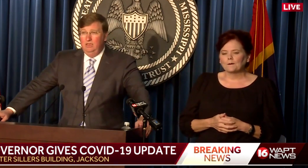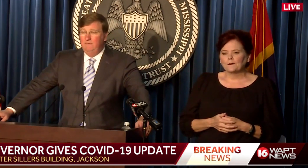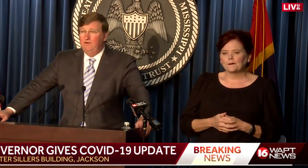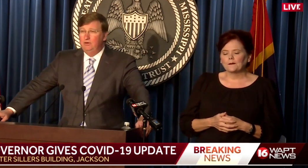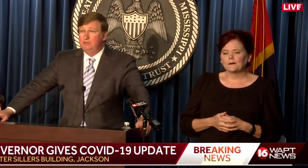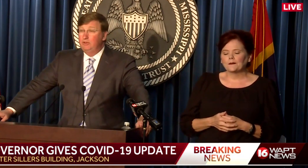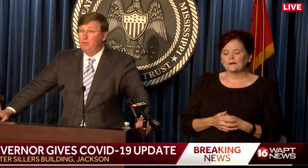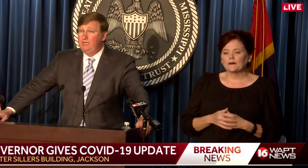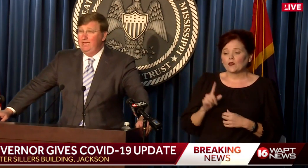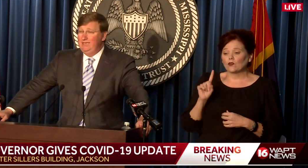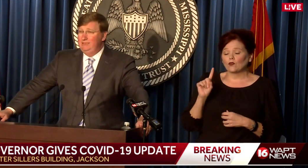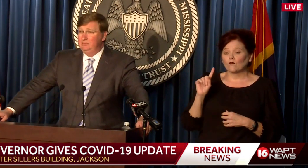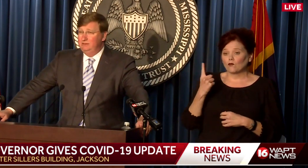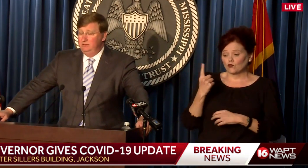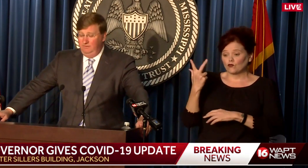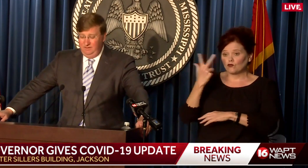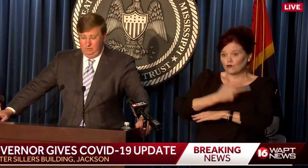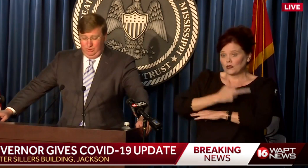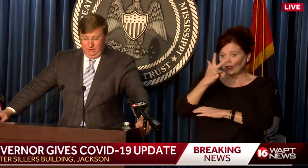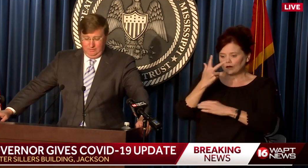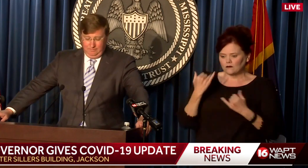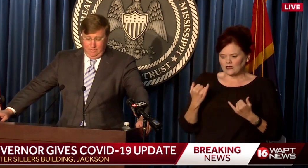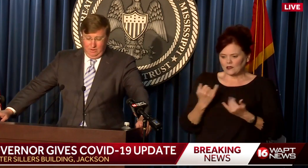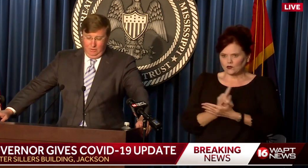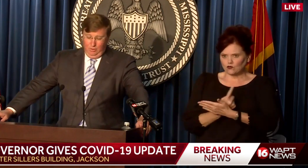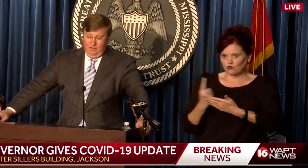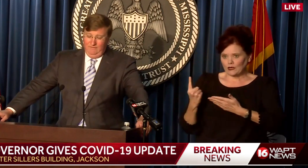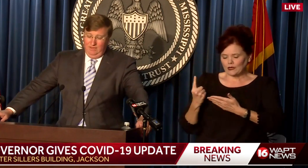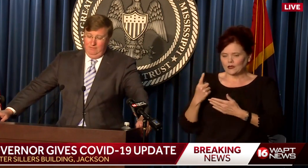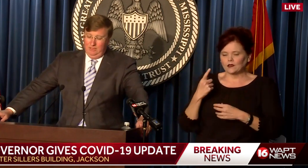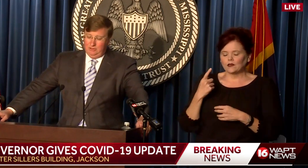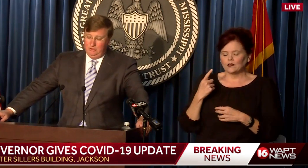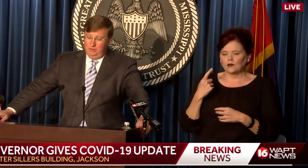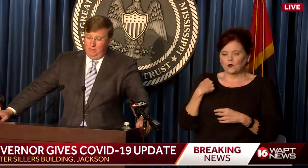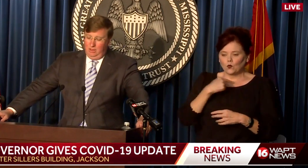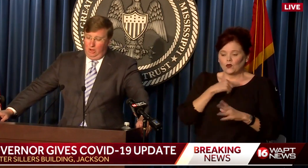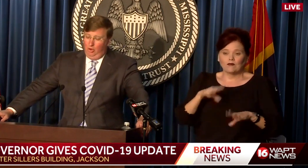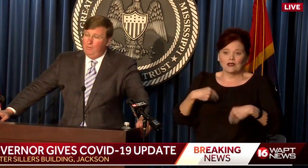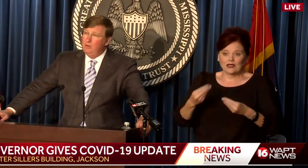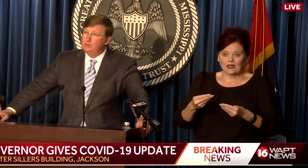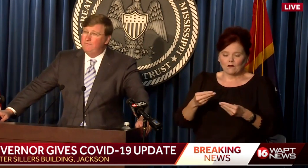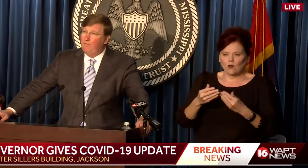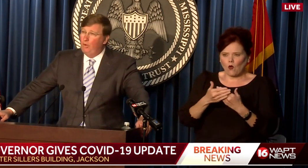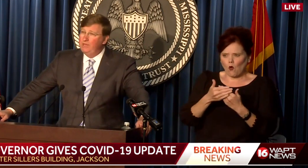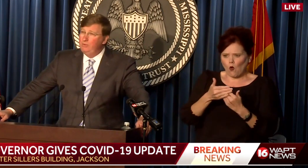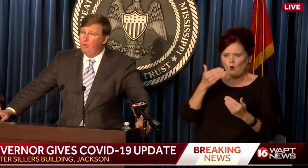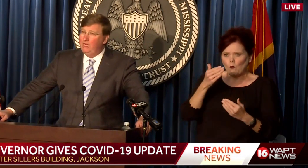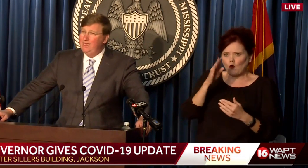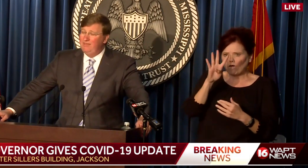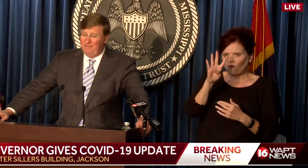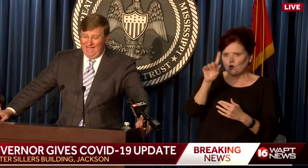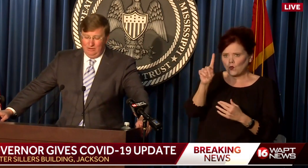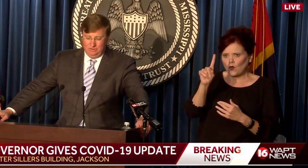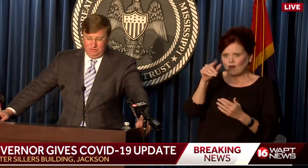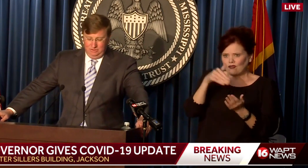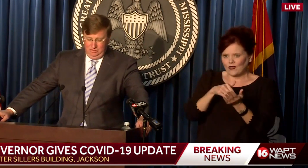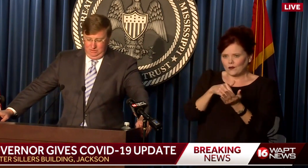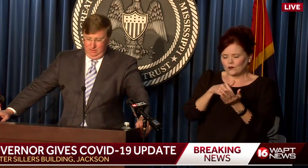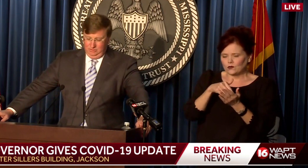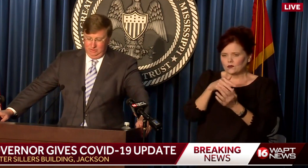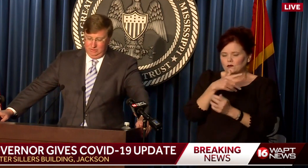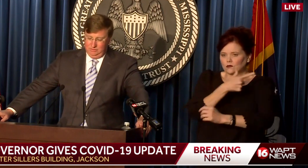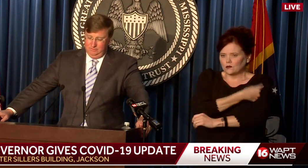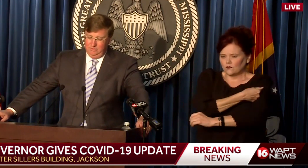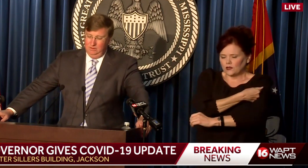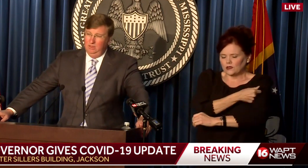In the first three days of this week, we have administered almost 41,000